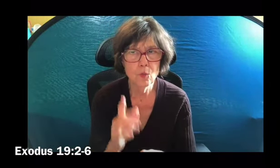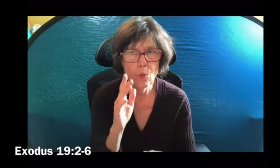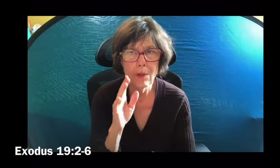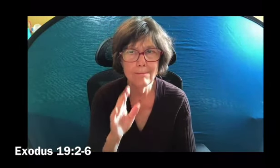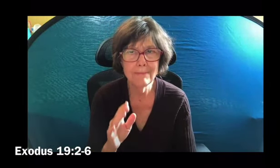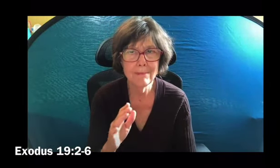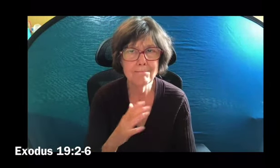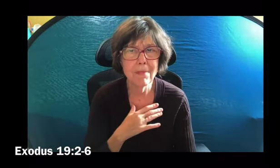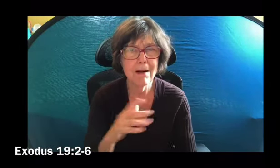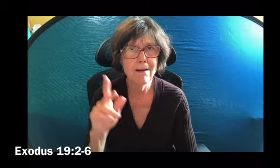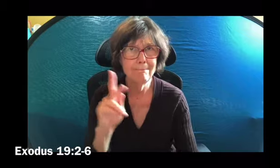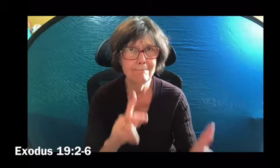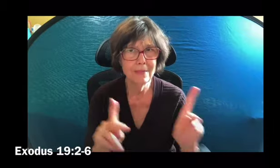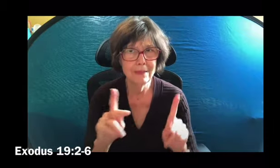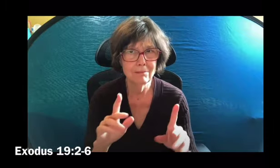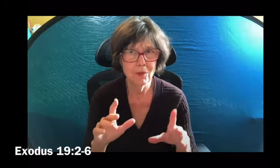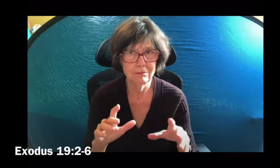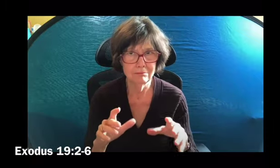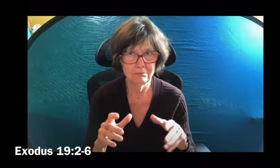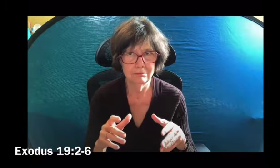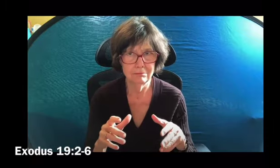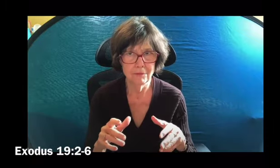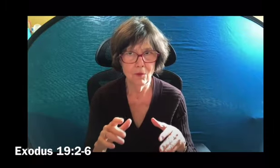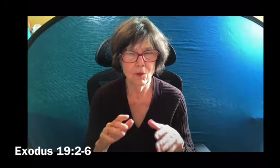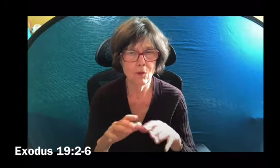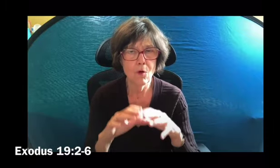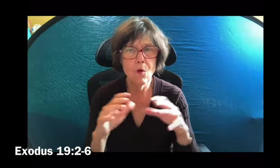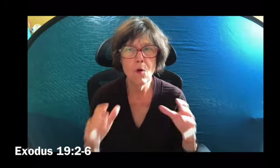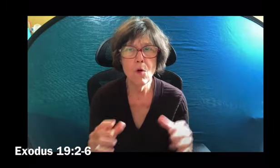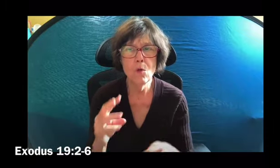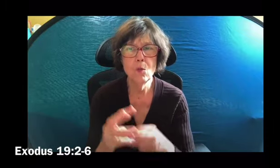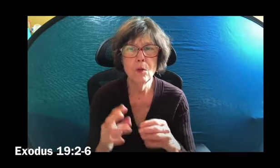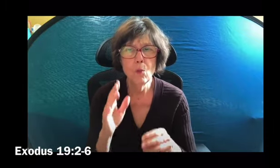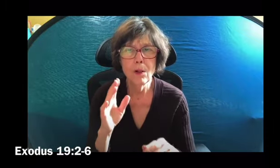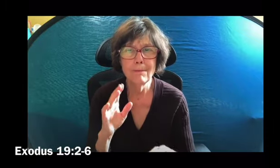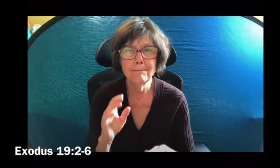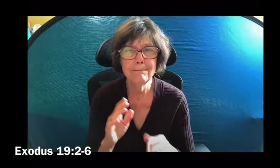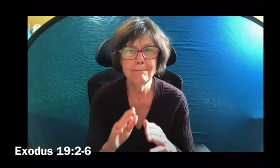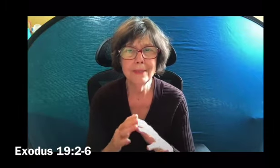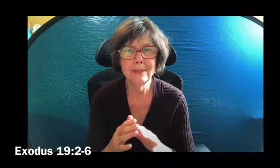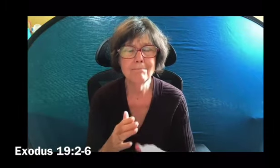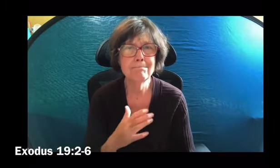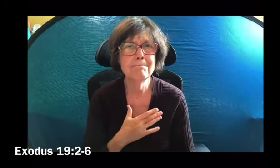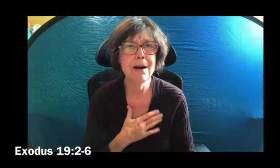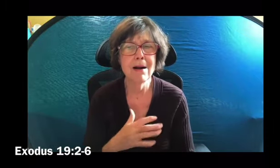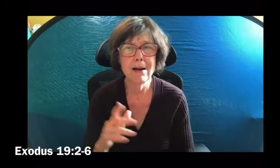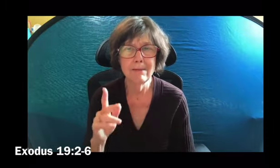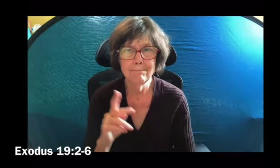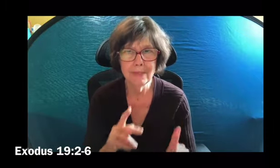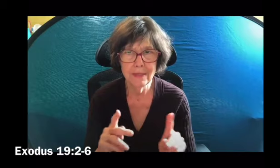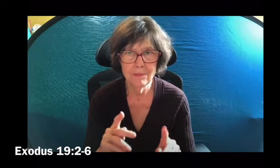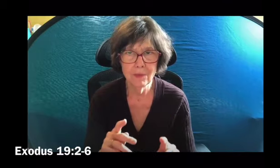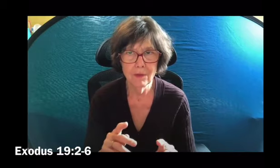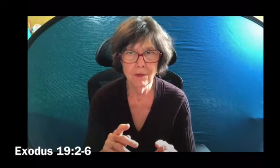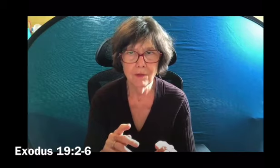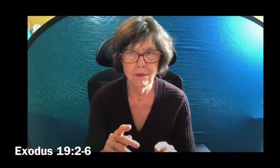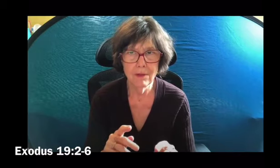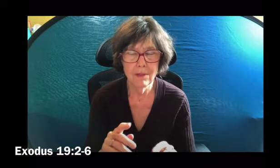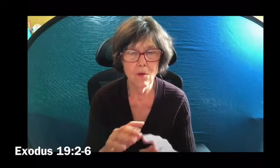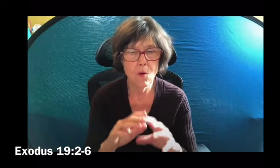bore you up on eagles' wings and brought you here to myself. Therefore,